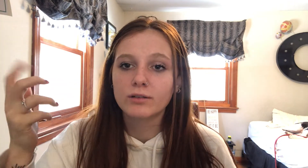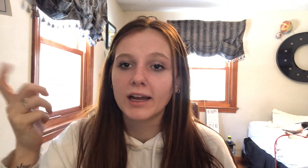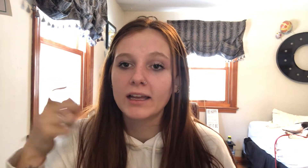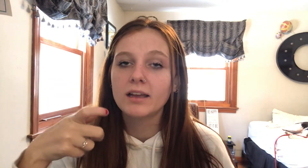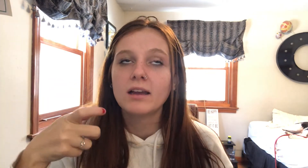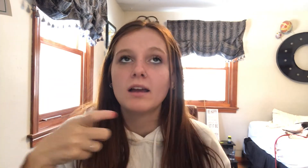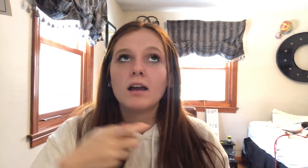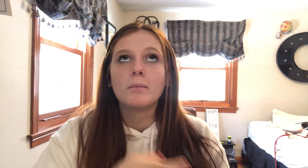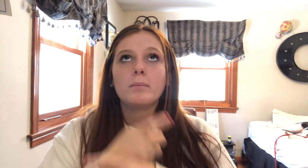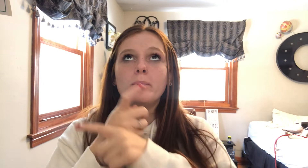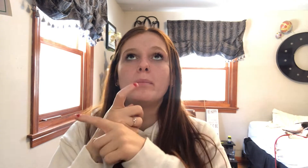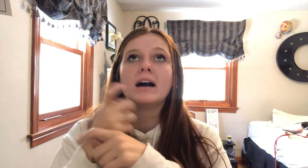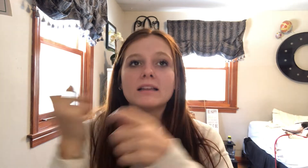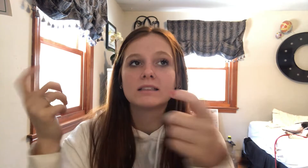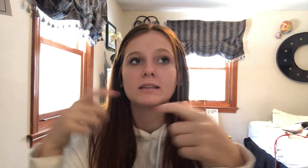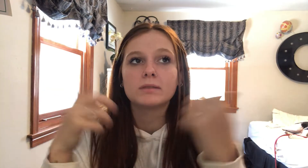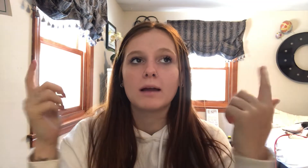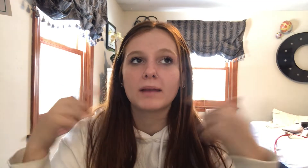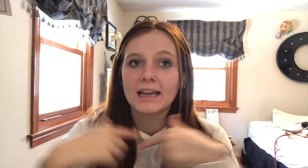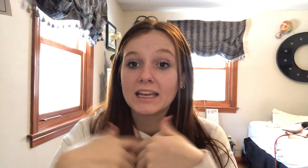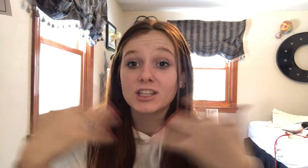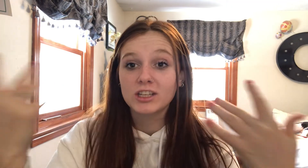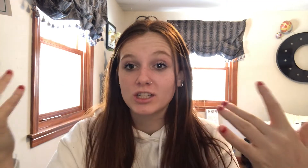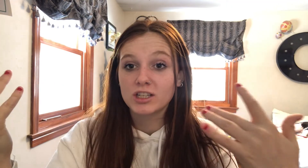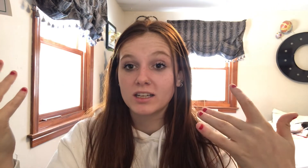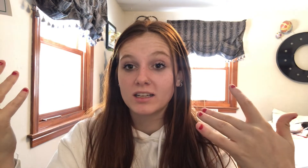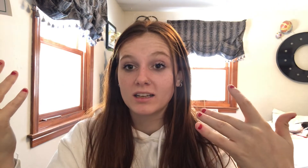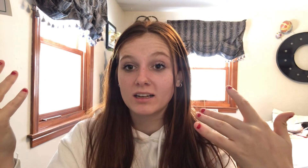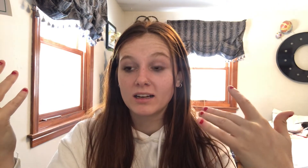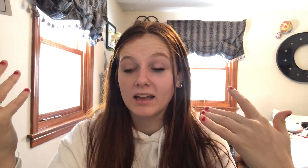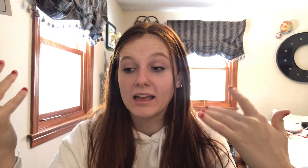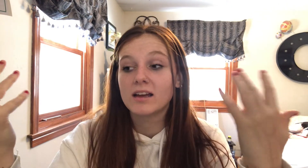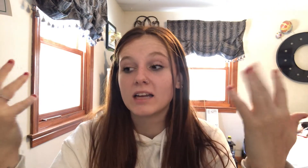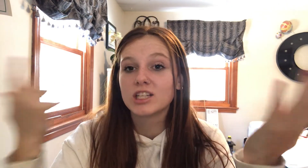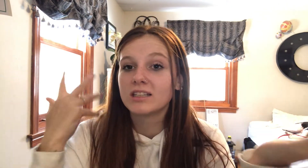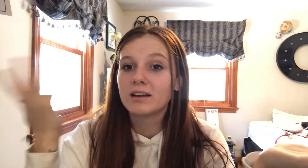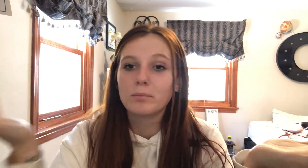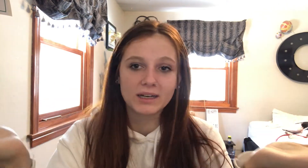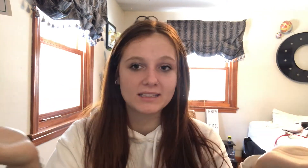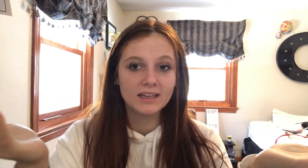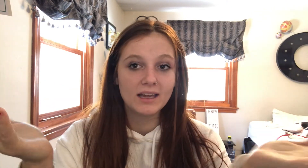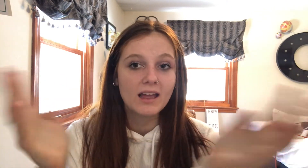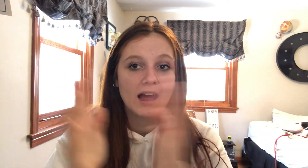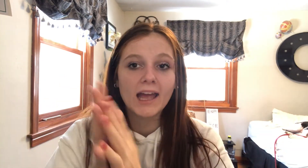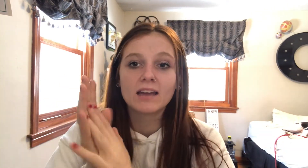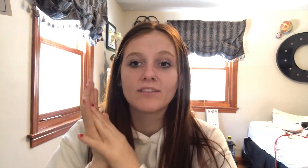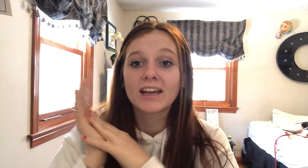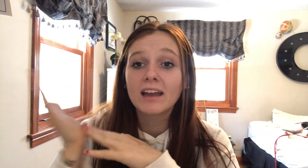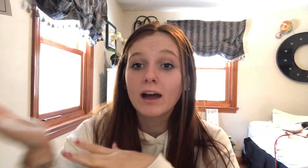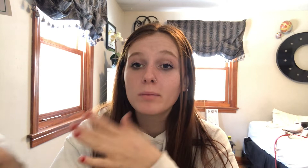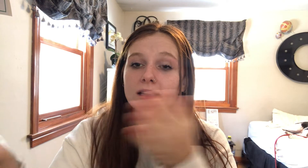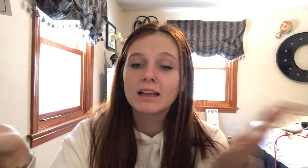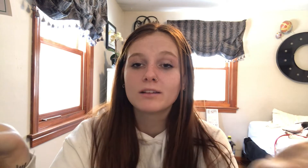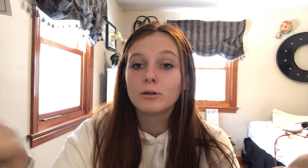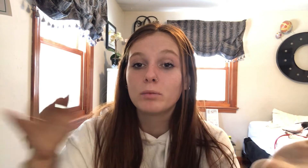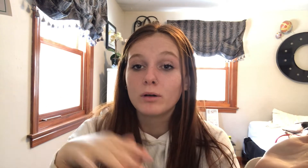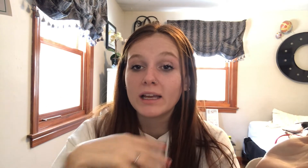Right. But at the same time, like I can't change it and I just need to embrace it. And if I can help like that little boy,